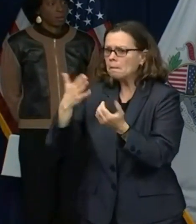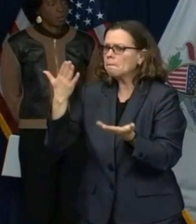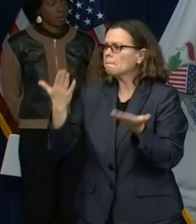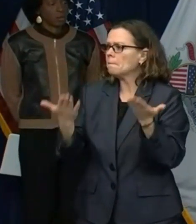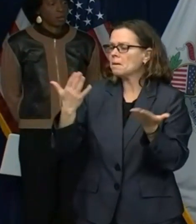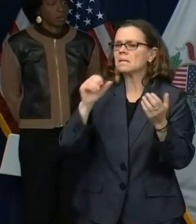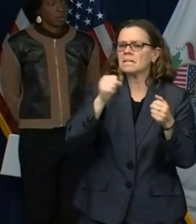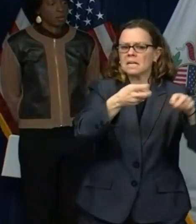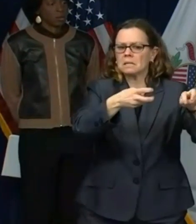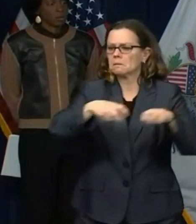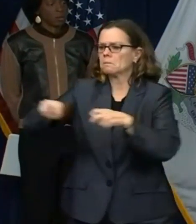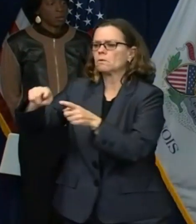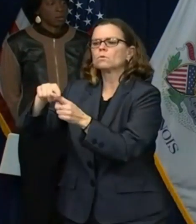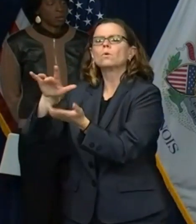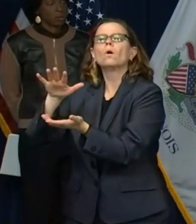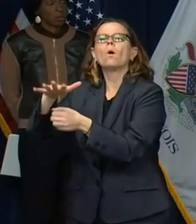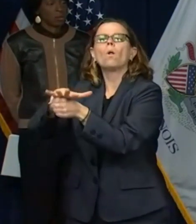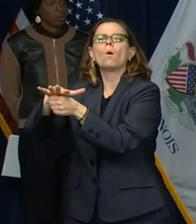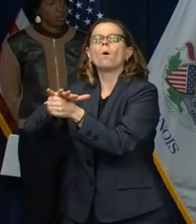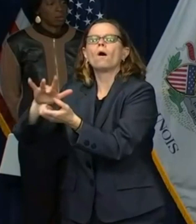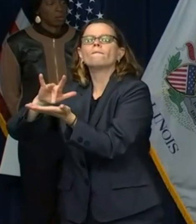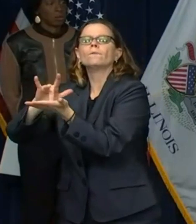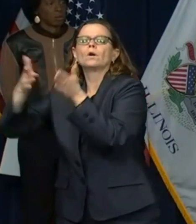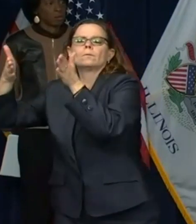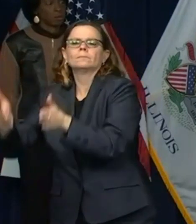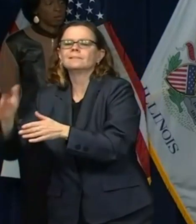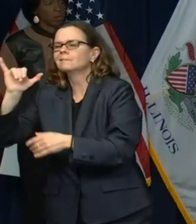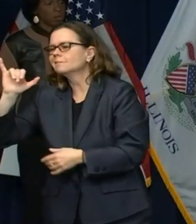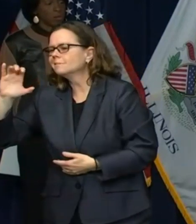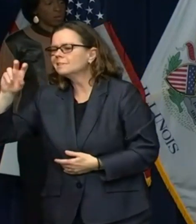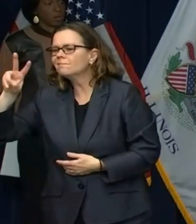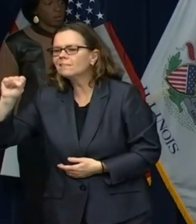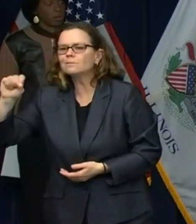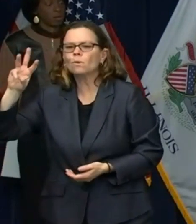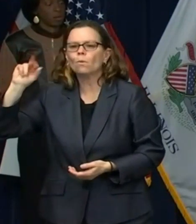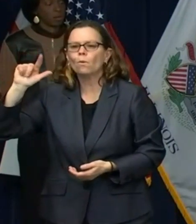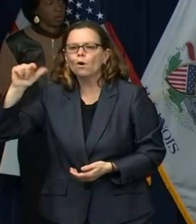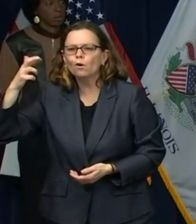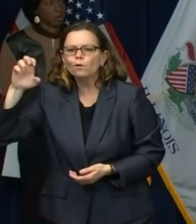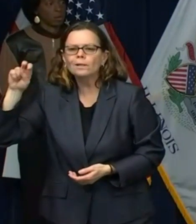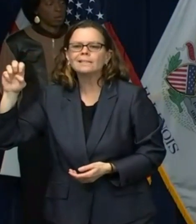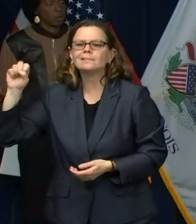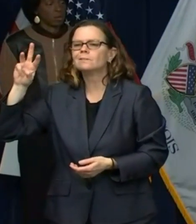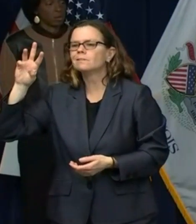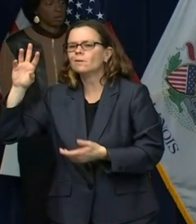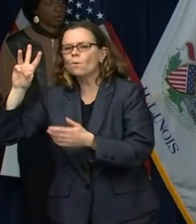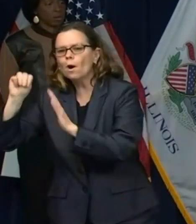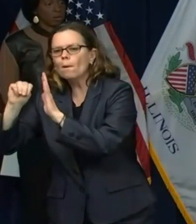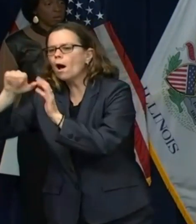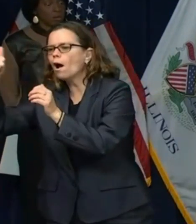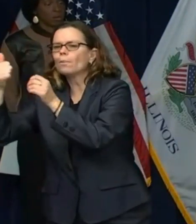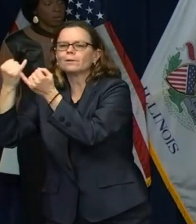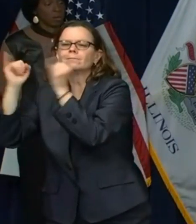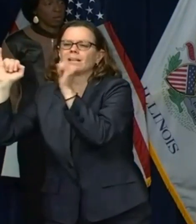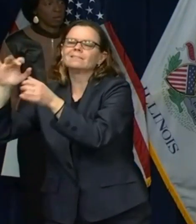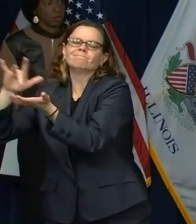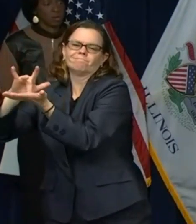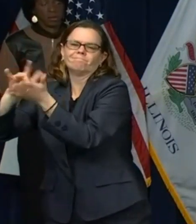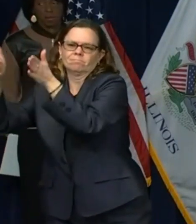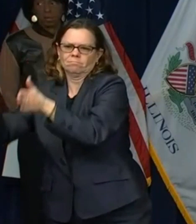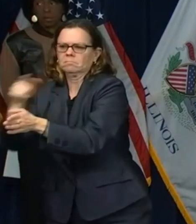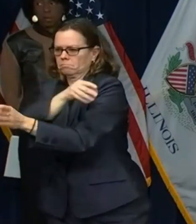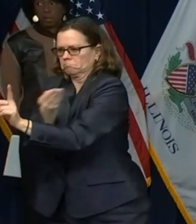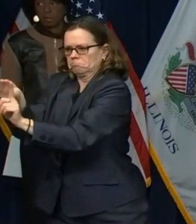place where, you know, a vial of, with a specimen in it is dropped off for sending, I think that's what's being